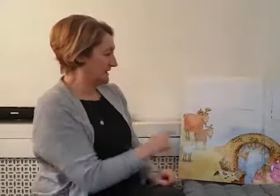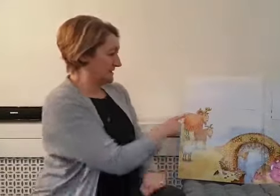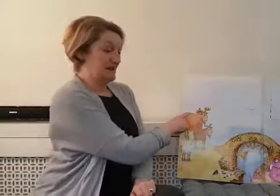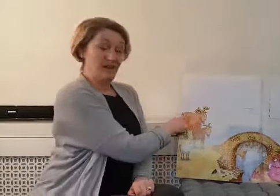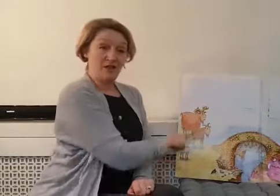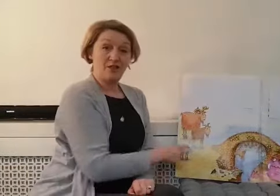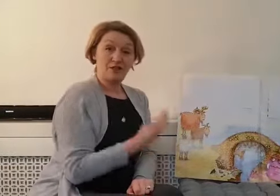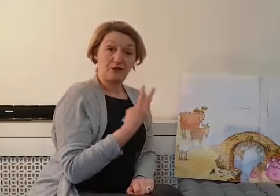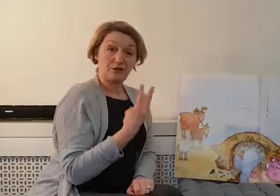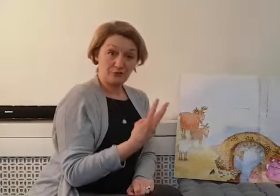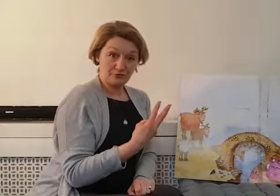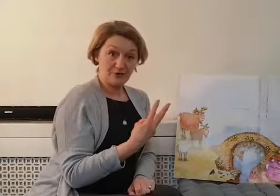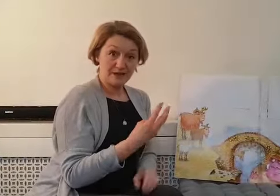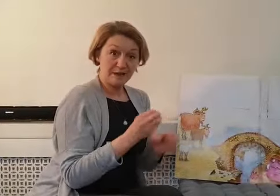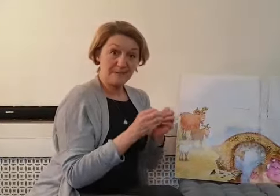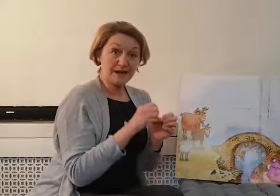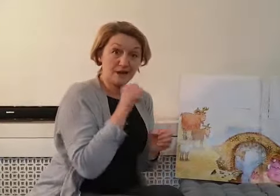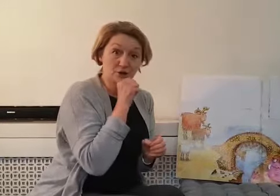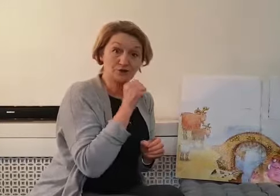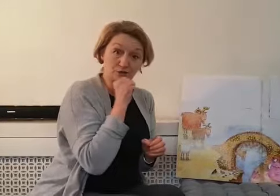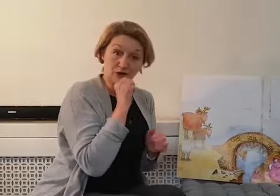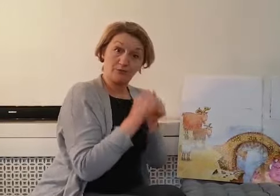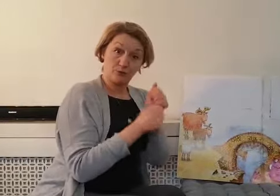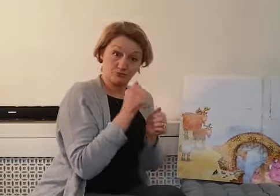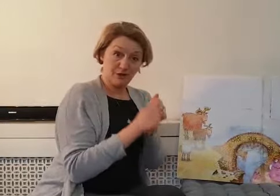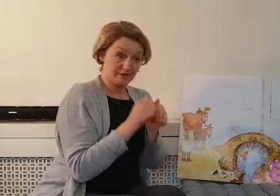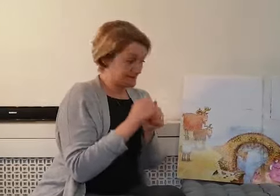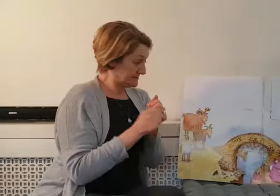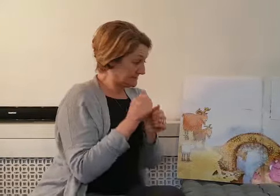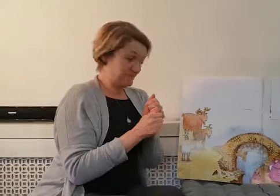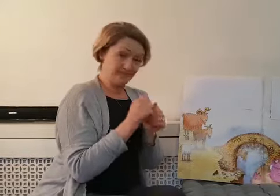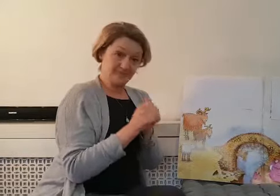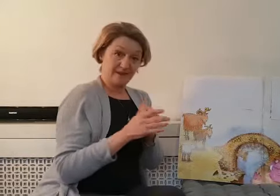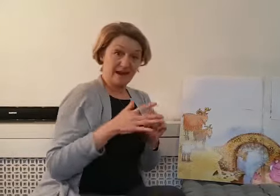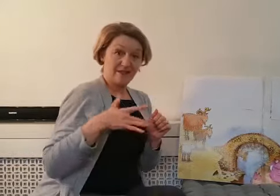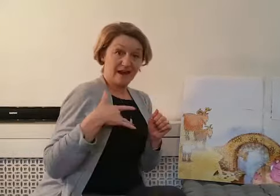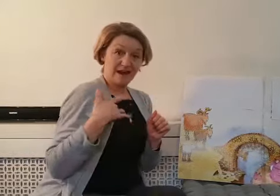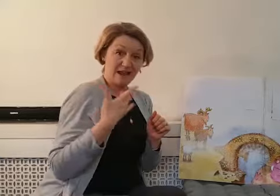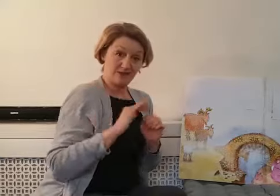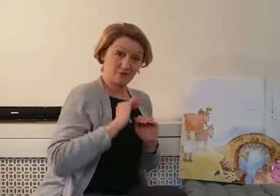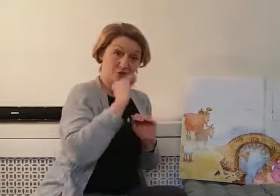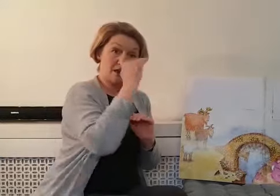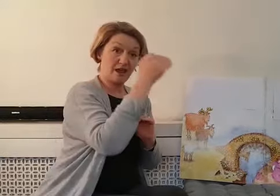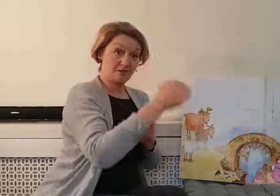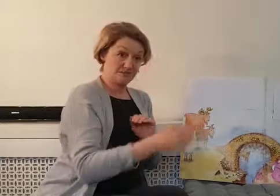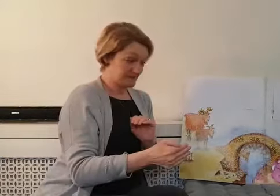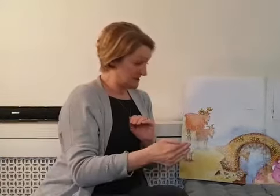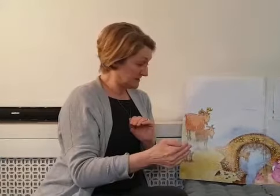The three Billy Goats Gruff were brothers and they lived on the hillside.